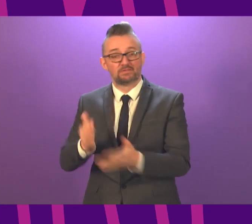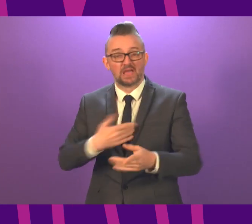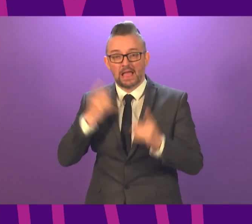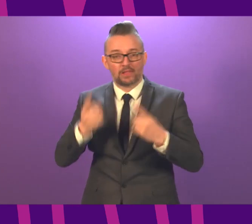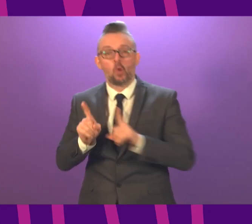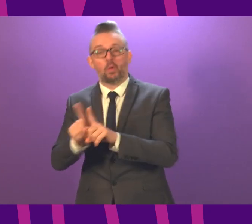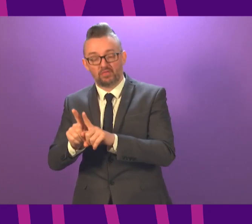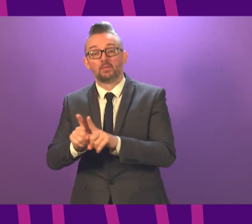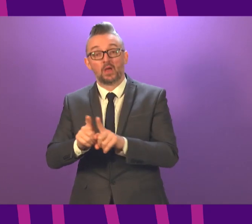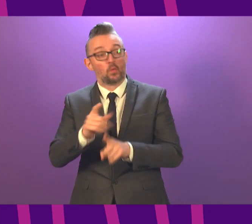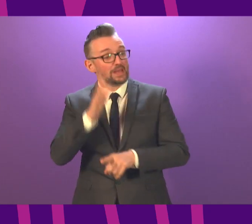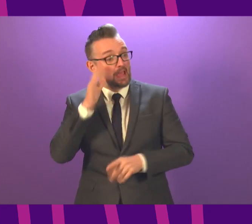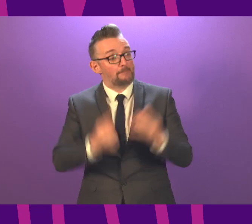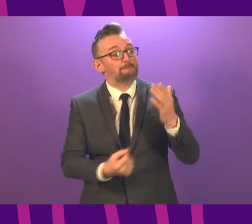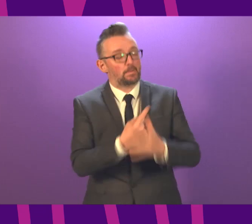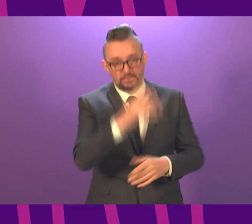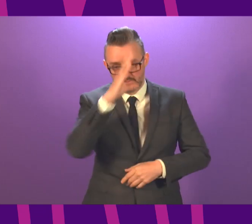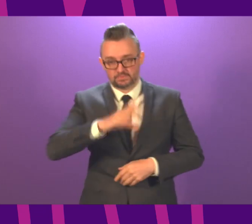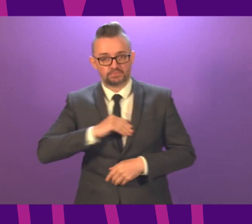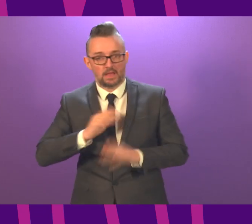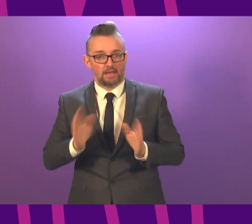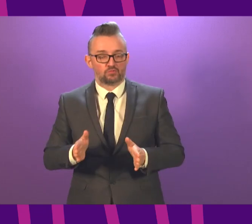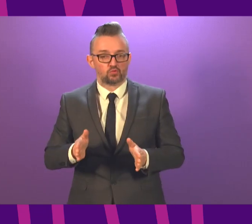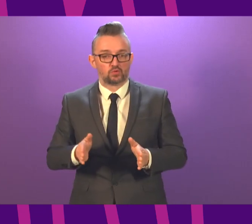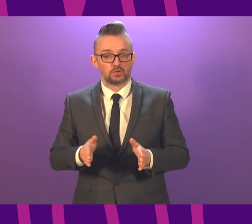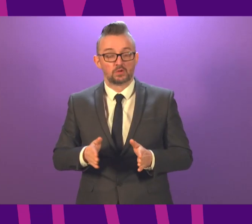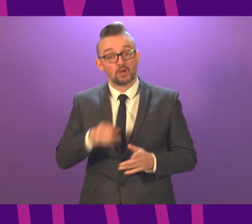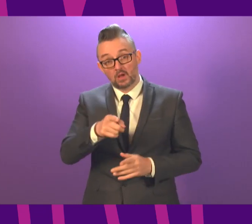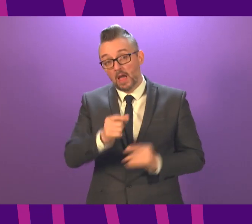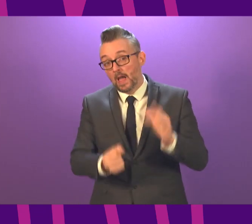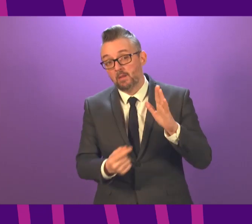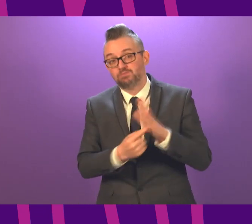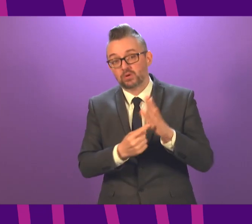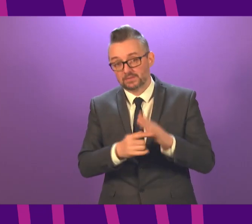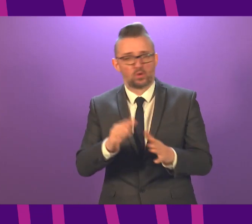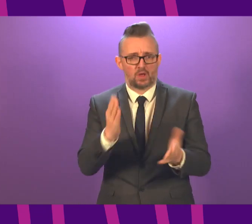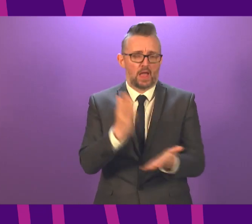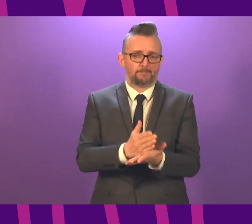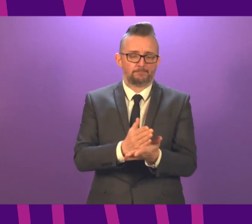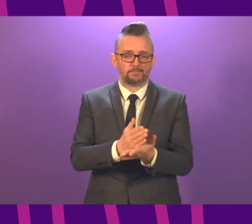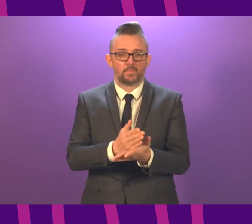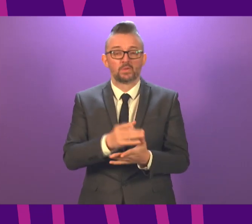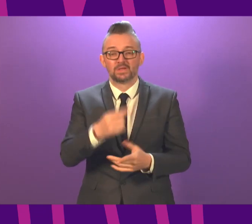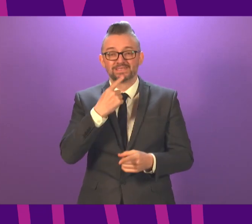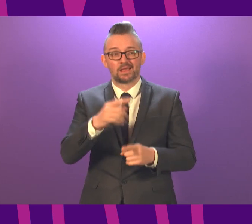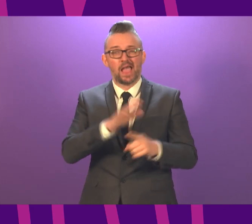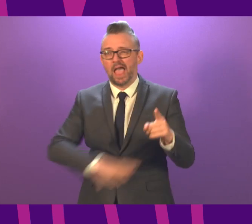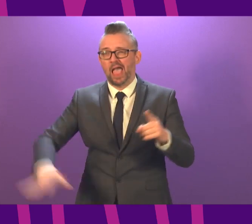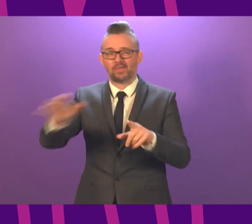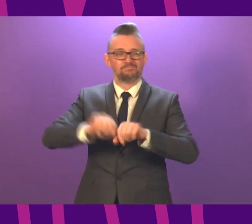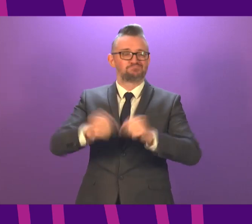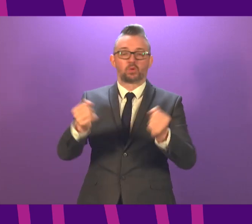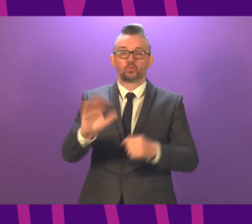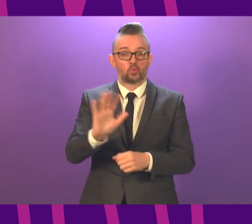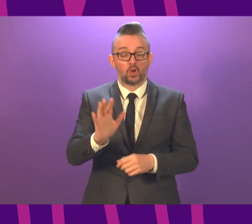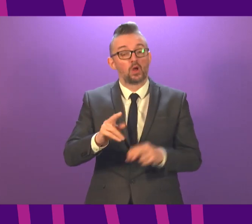happen, but we'll address those. Those individual cases, though, while important, do not necessarily indicate a whole system that is flawed. The home